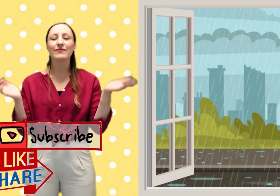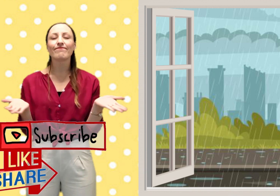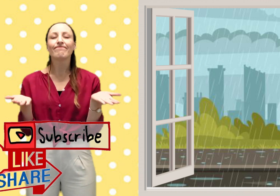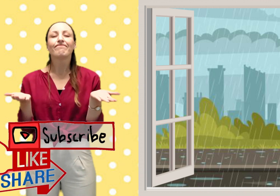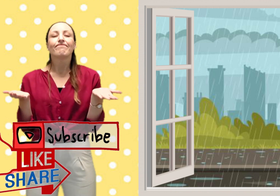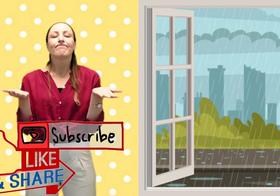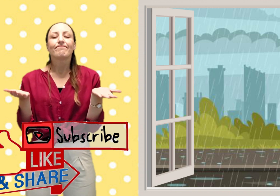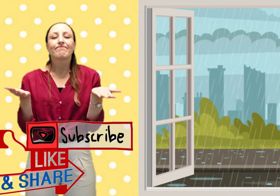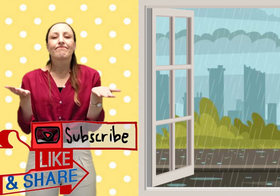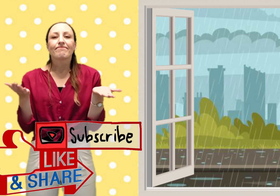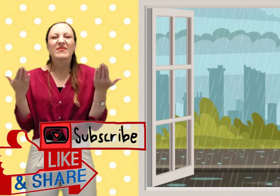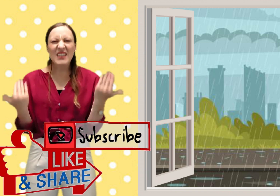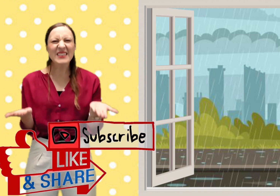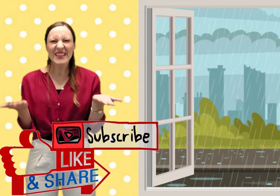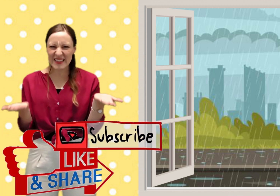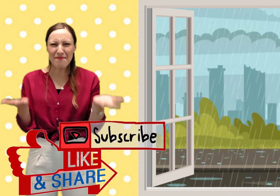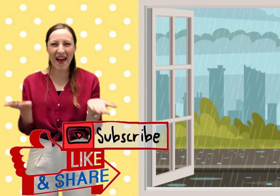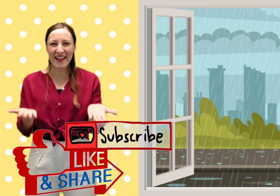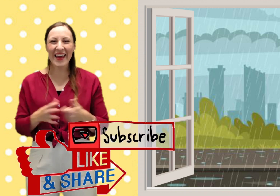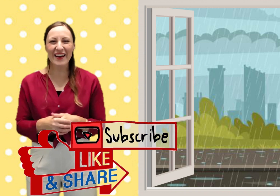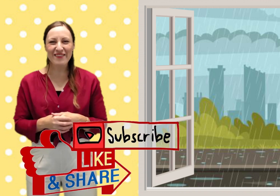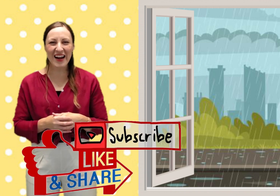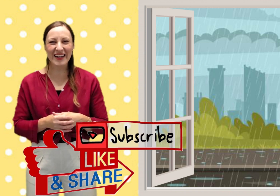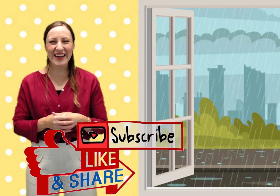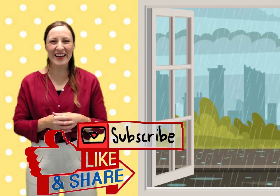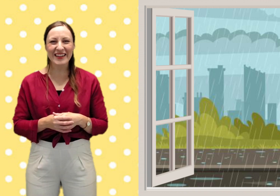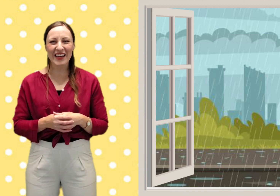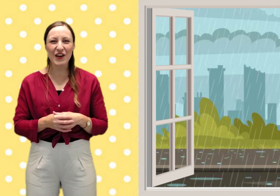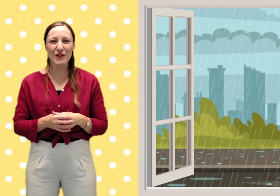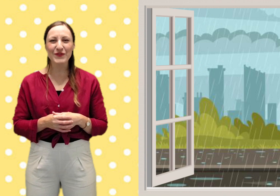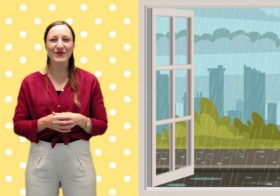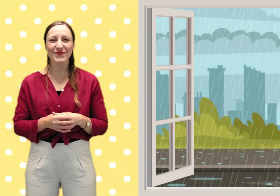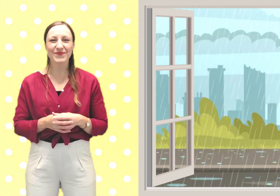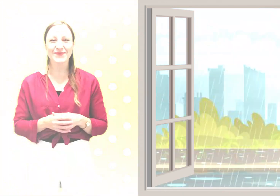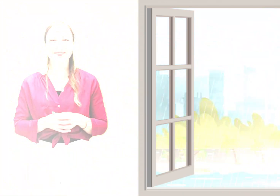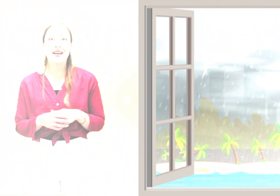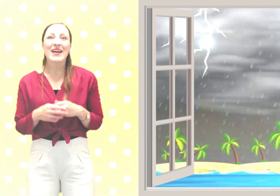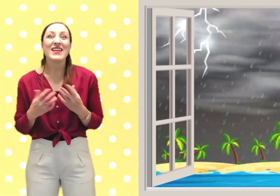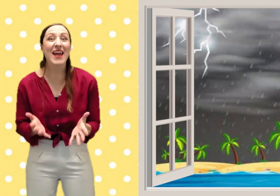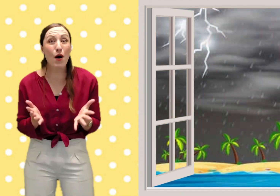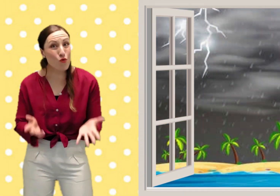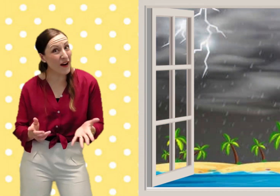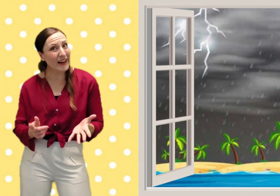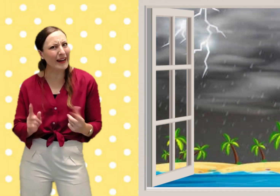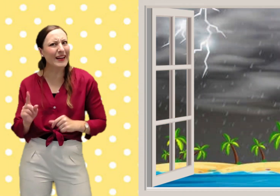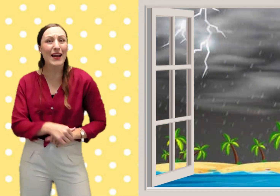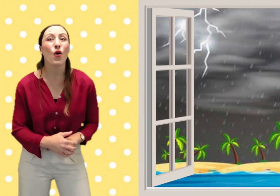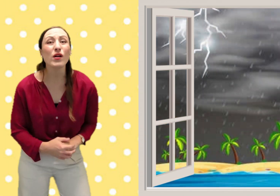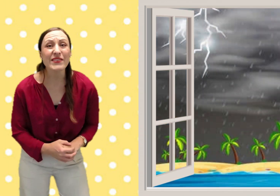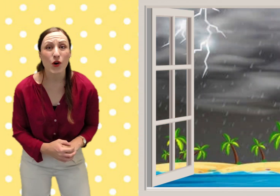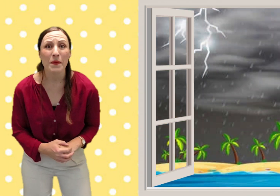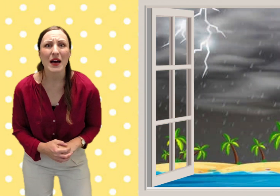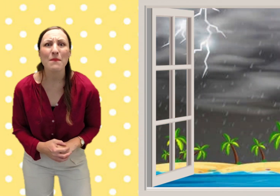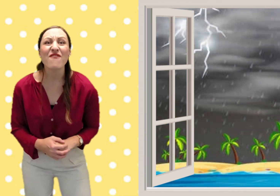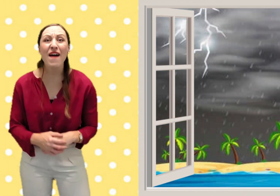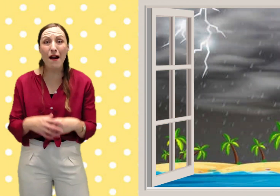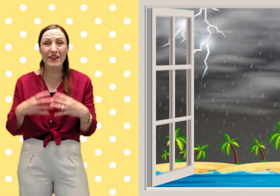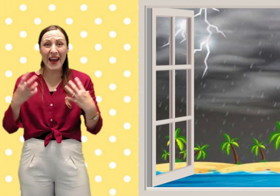does it smell like a rainy day to you now rain can also become very